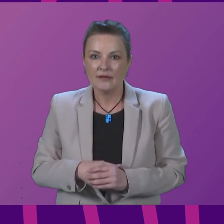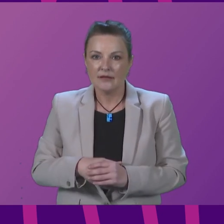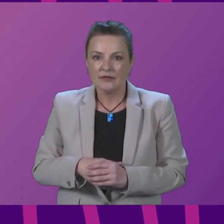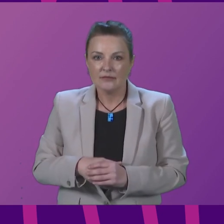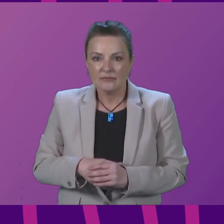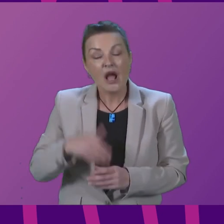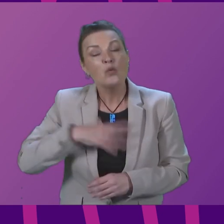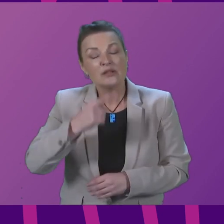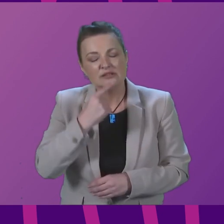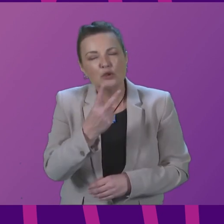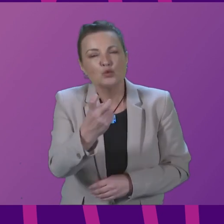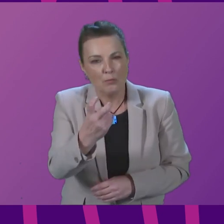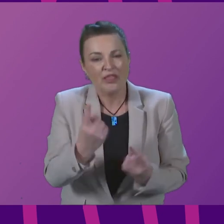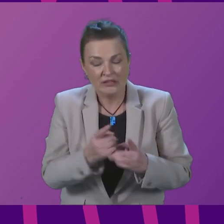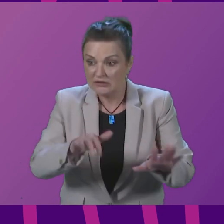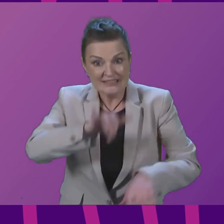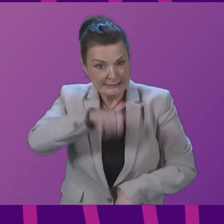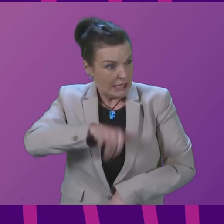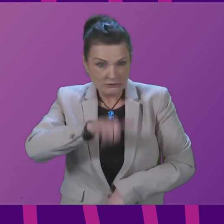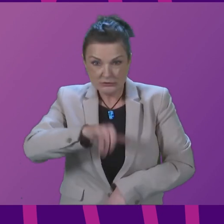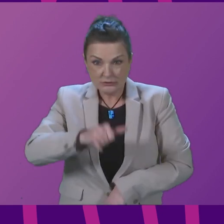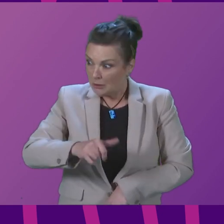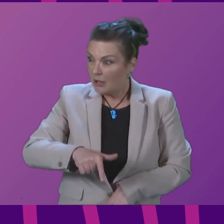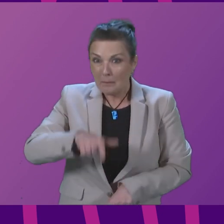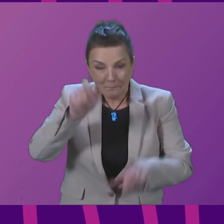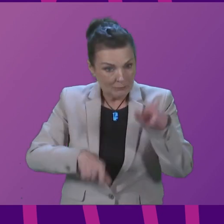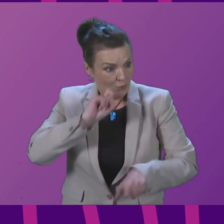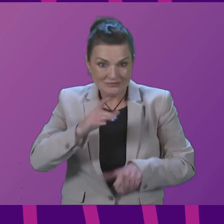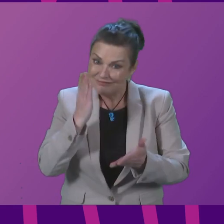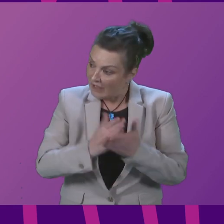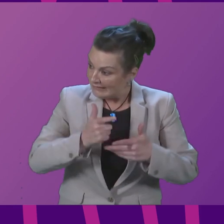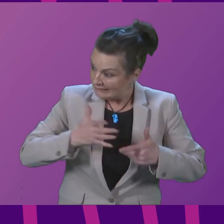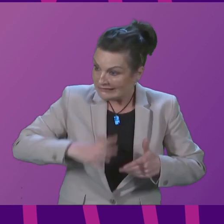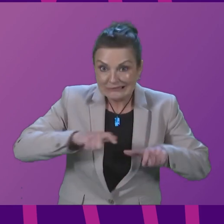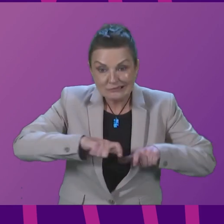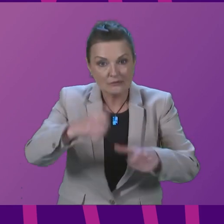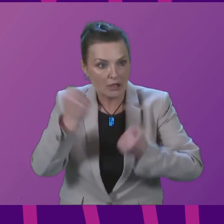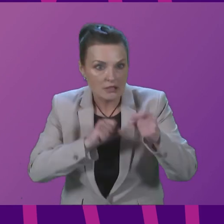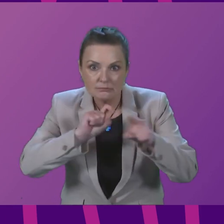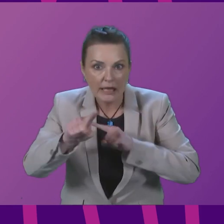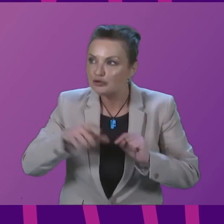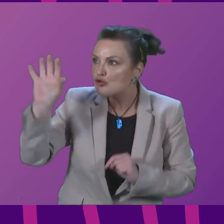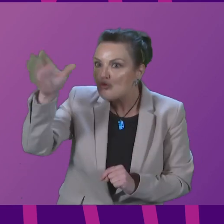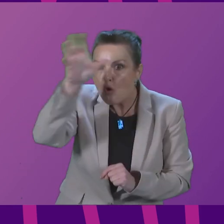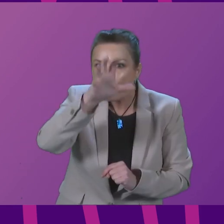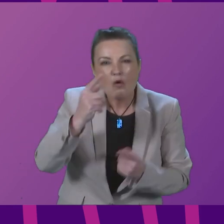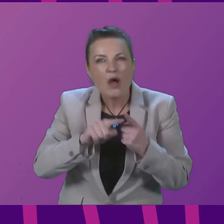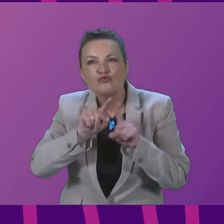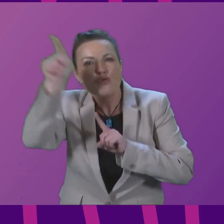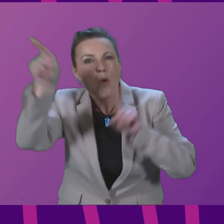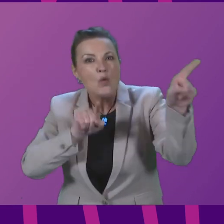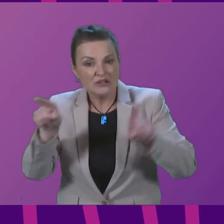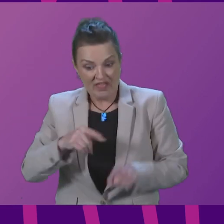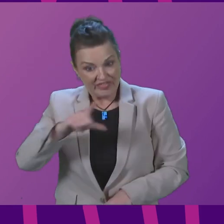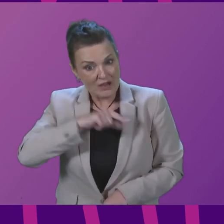further things. Yes, people do continue to need their cars, particularly in rural and remote parts of our country, which is why